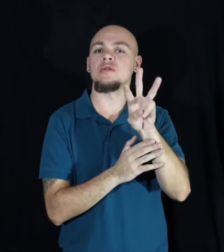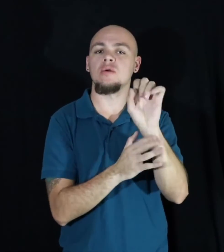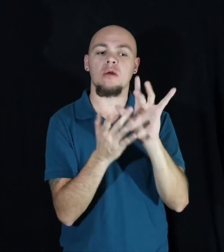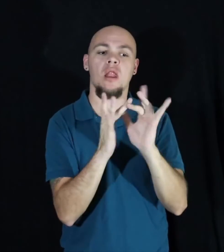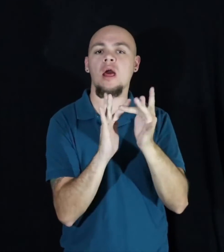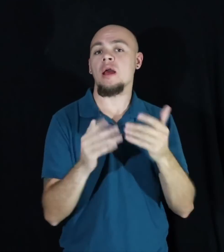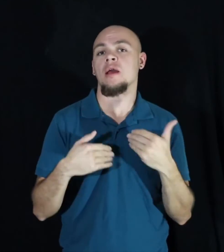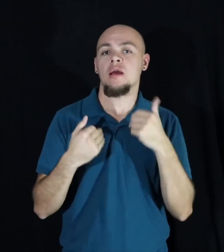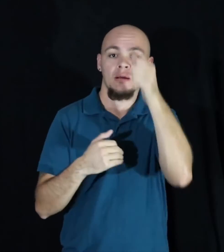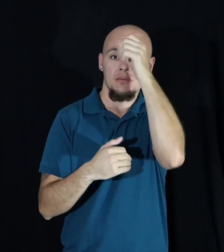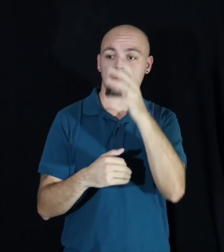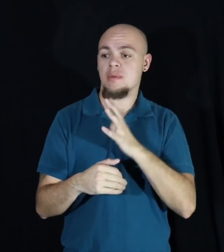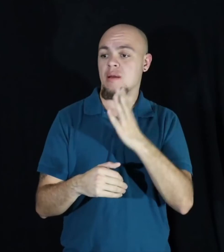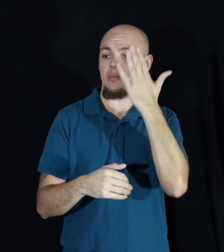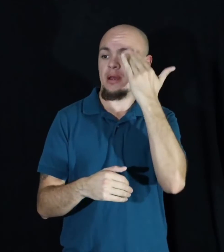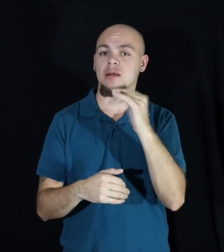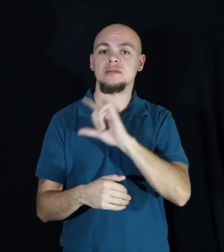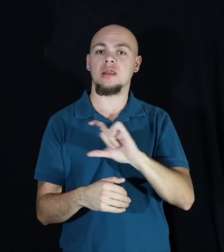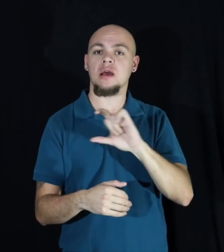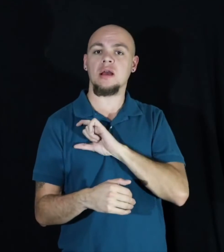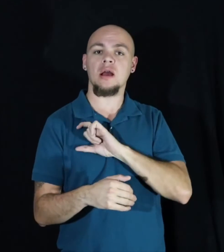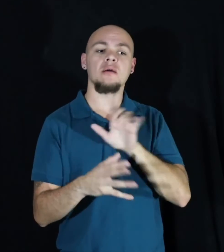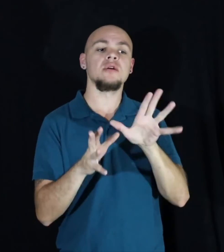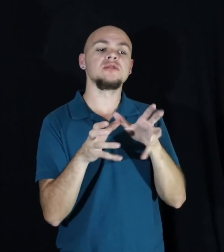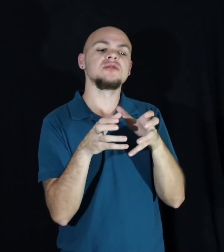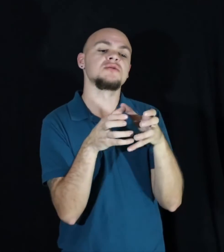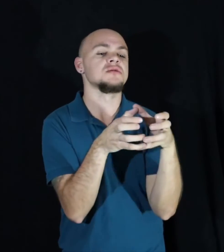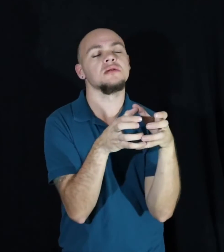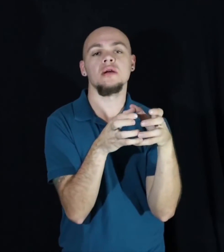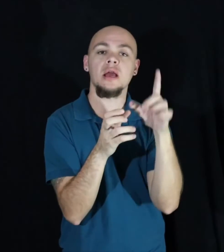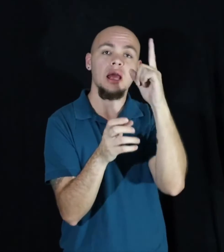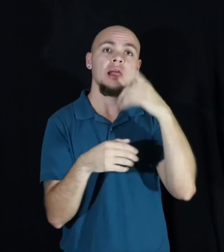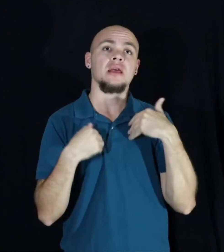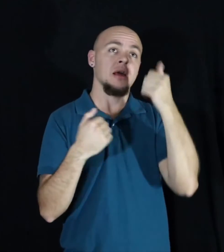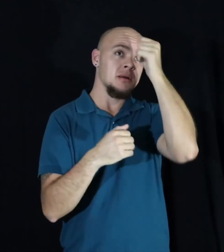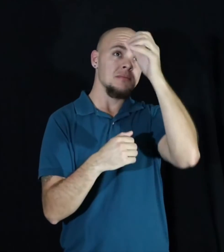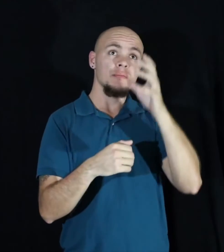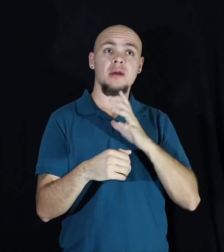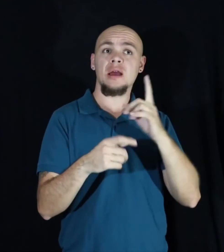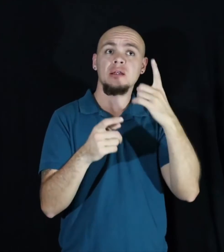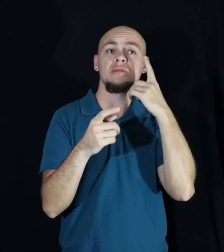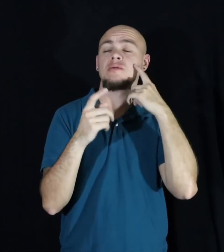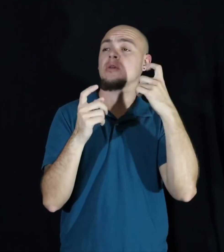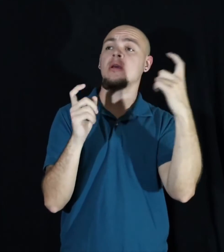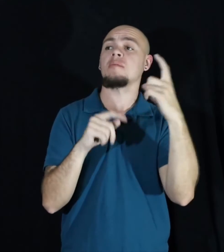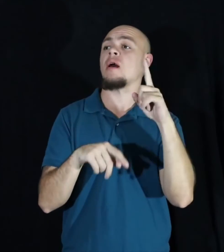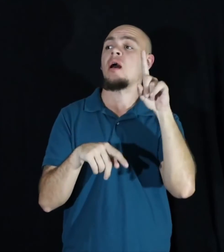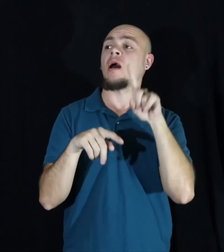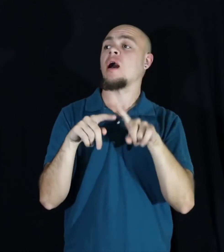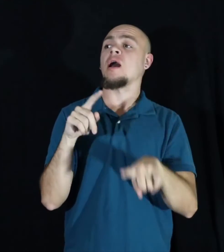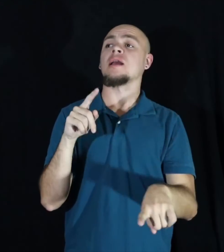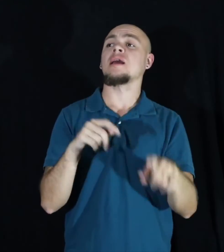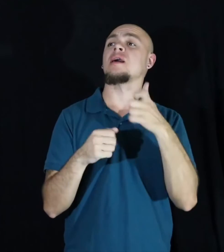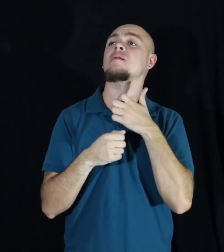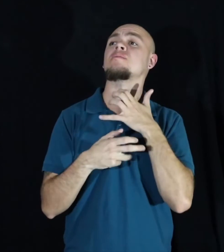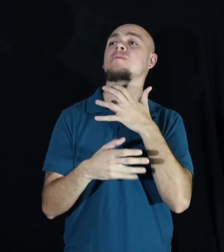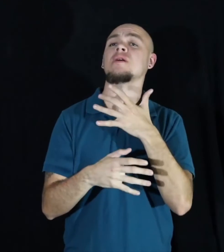man has died, but the cop had undone more than a chokehold on the young man's dreams that were shattered the moment he said, I can breathe.